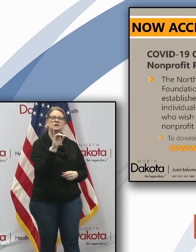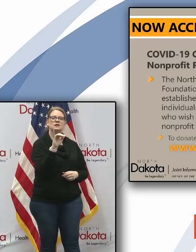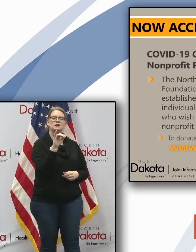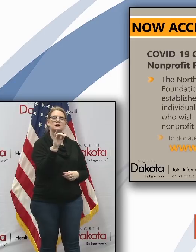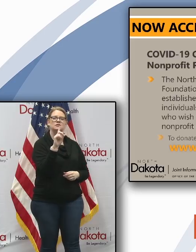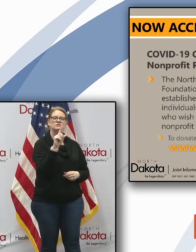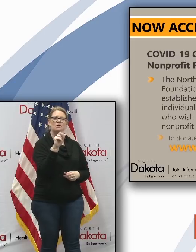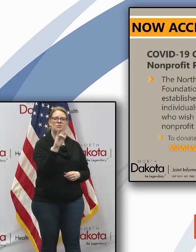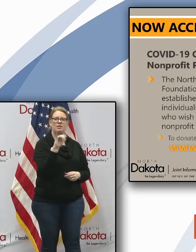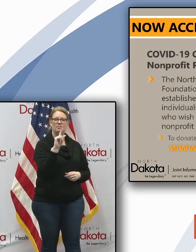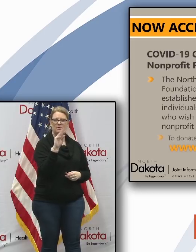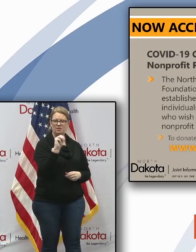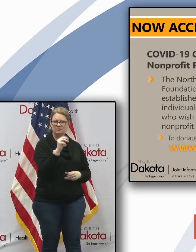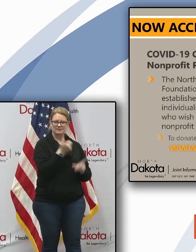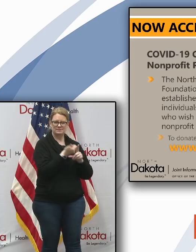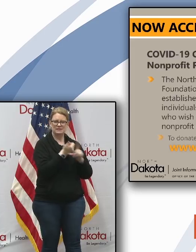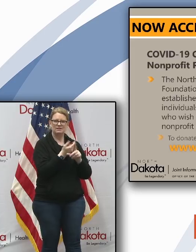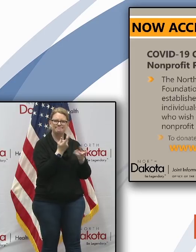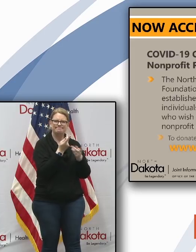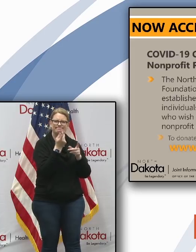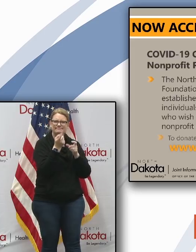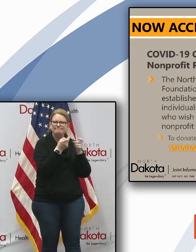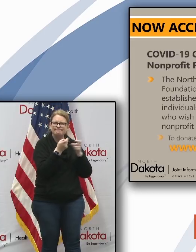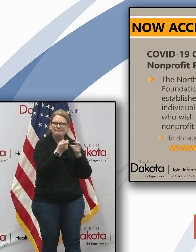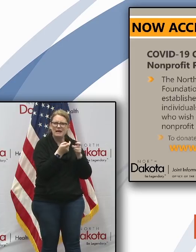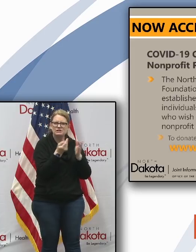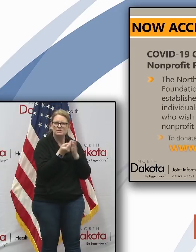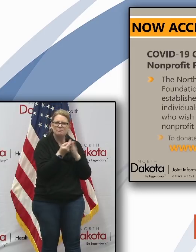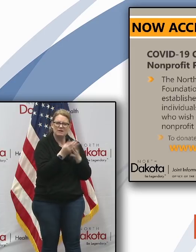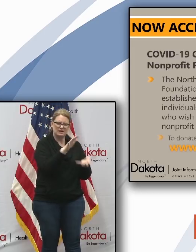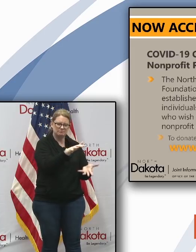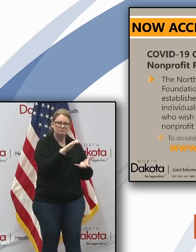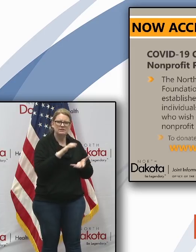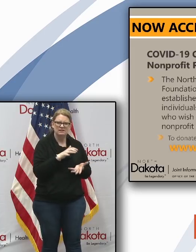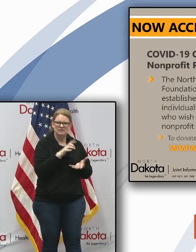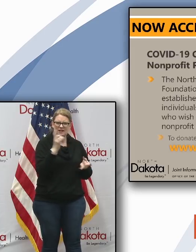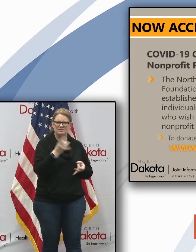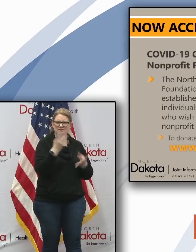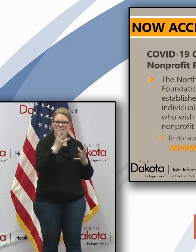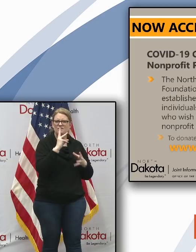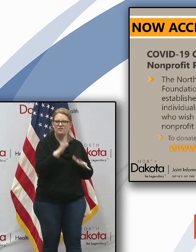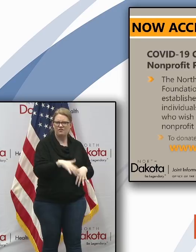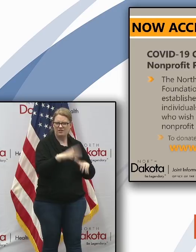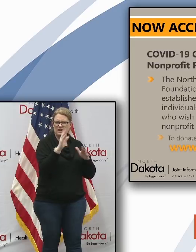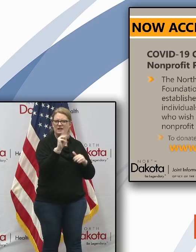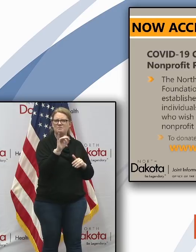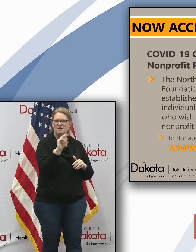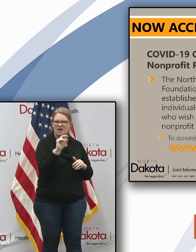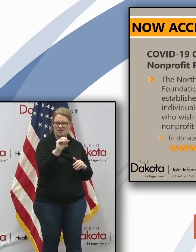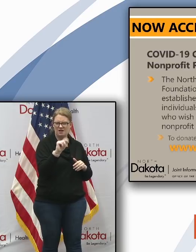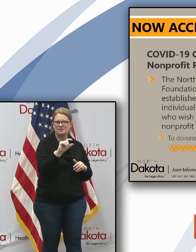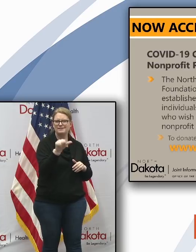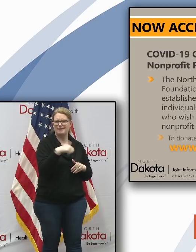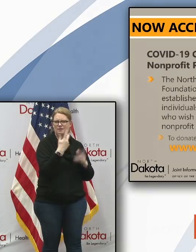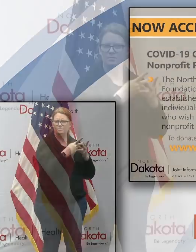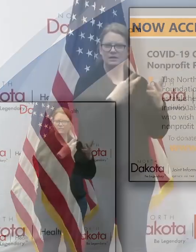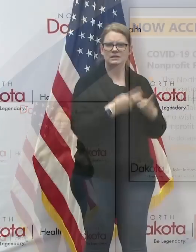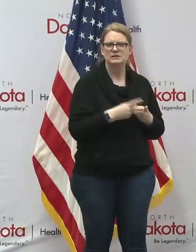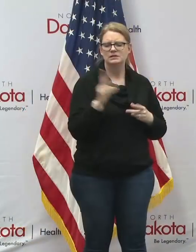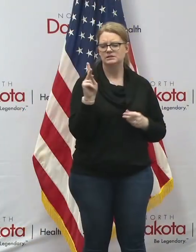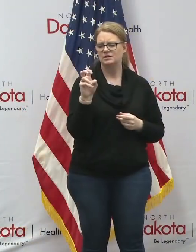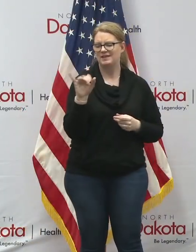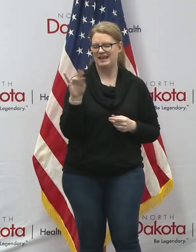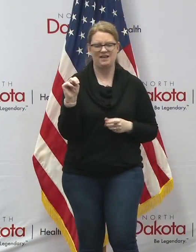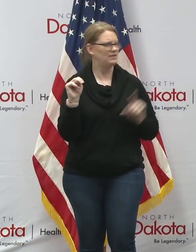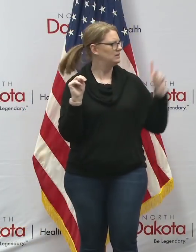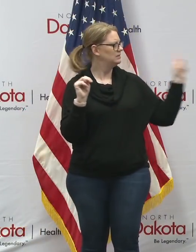private donations for the statewide flooding that occurred in minot and other places in those today we're going to hear some brief comments from kevin dorak the